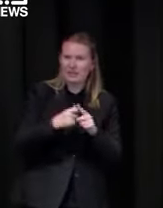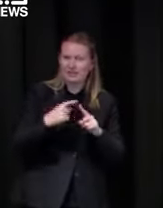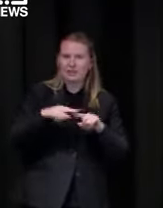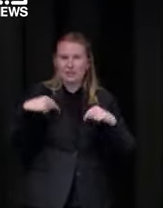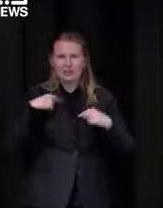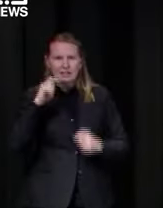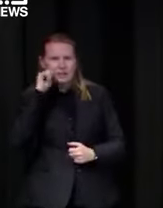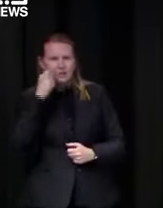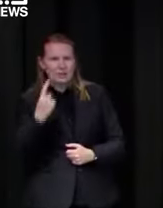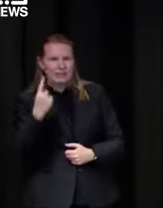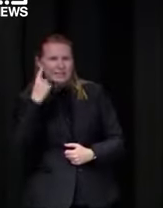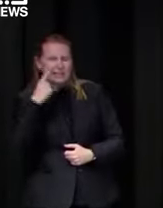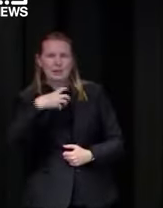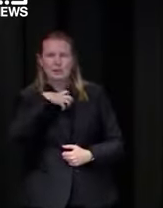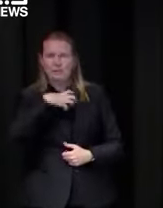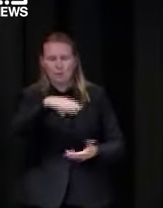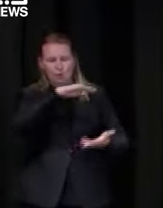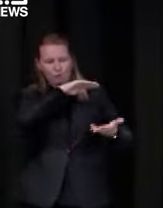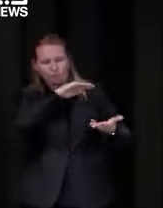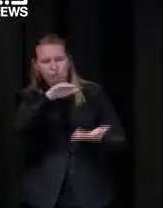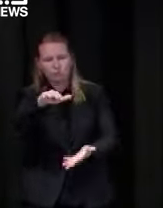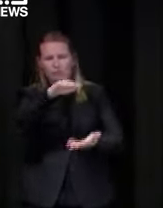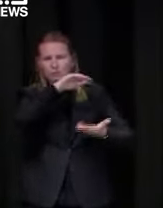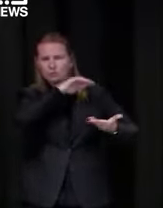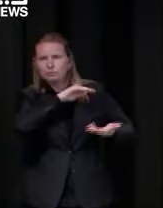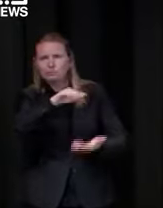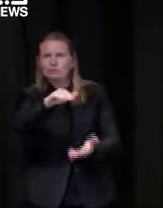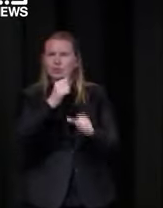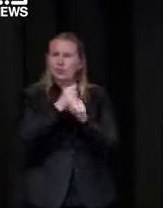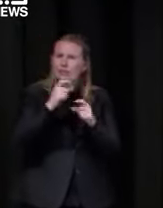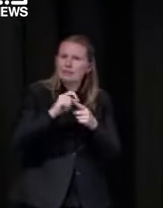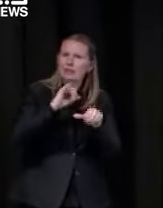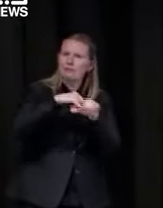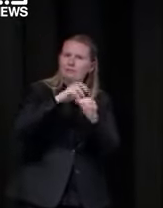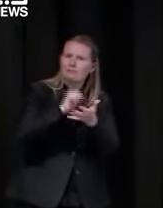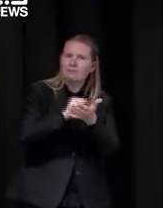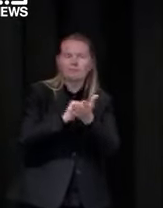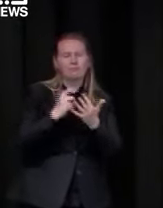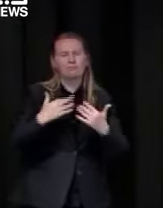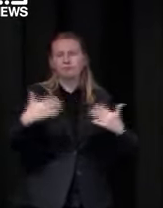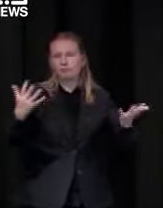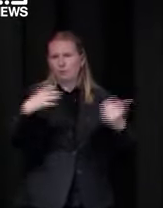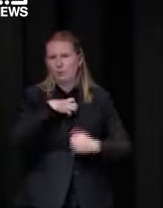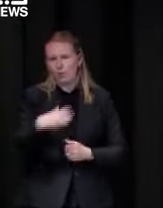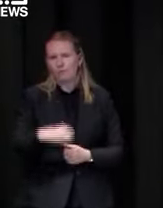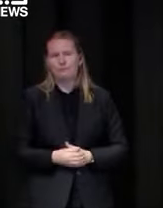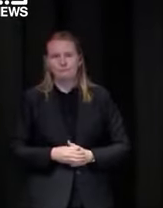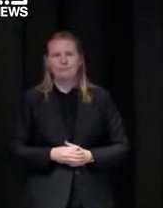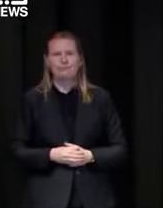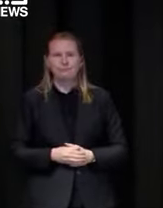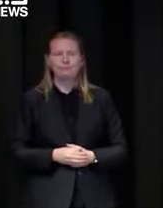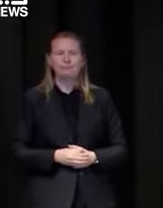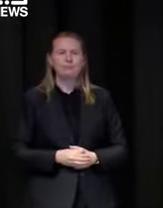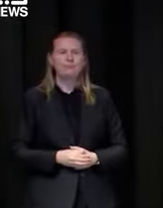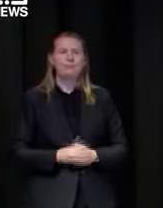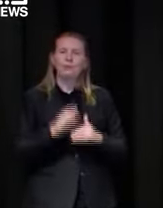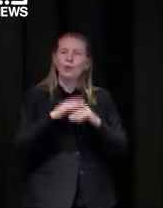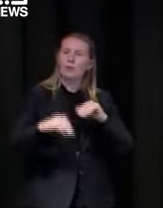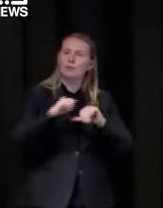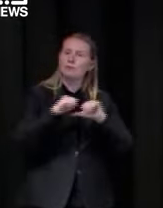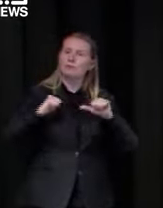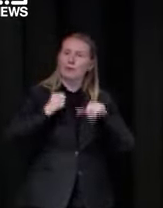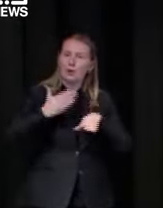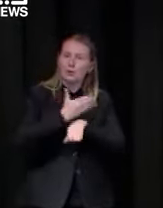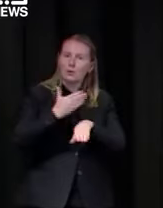allocations being made available to our gps and to our pharmacists finally in terms of our ongoing work to